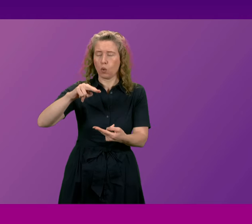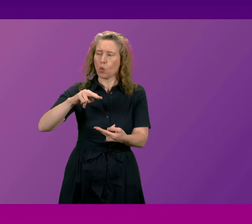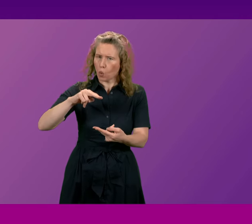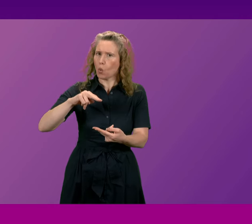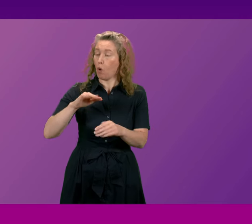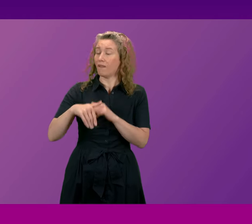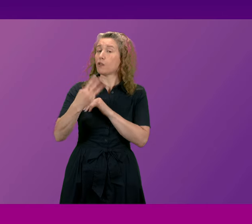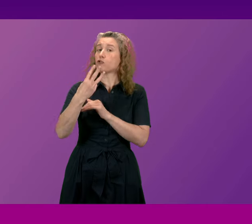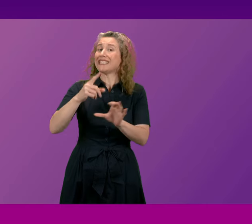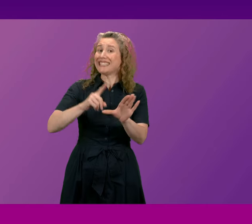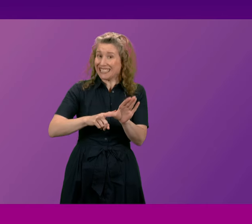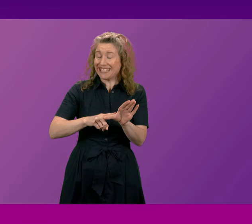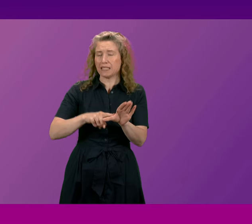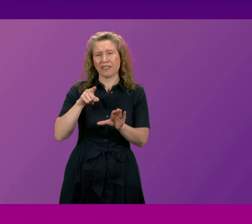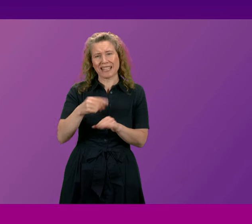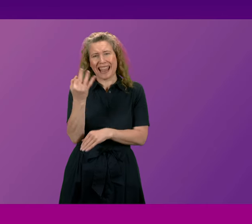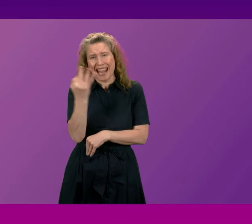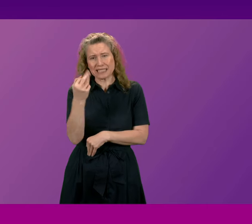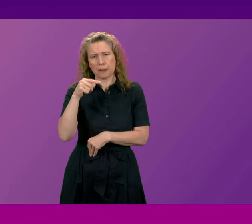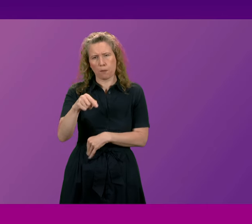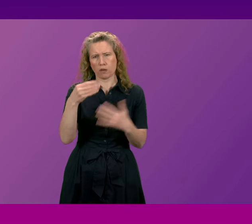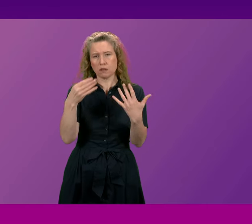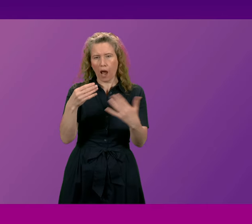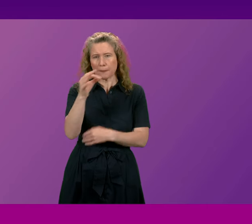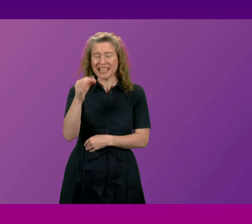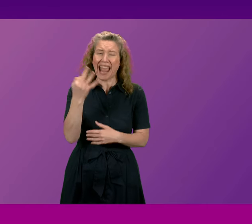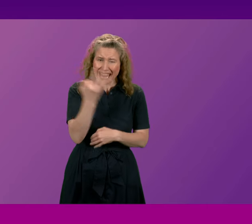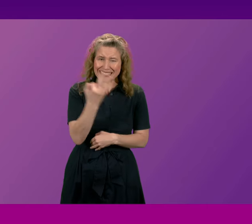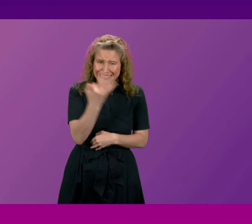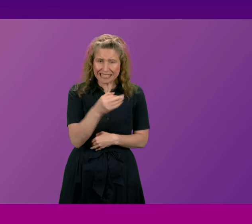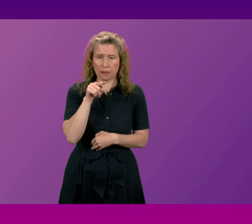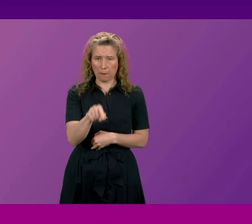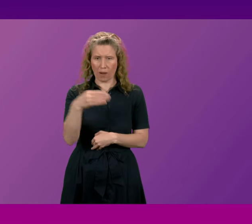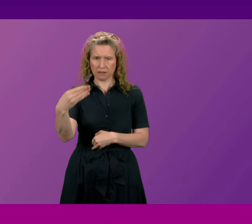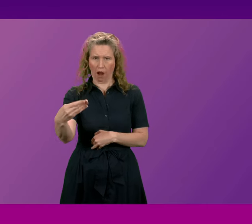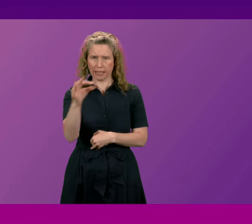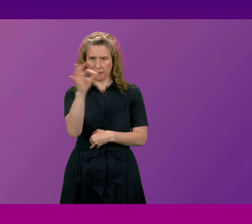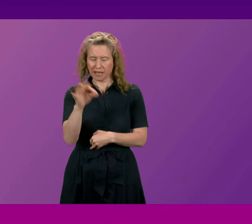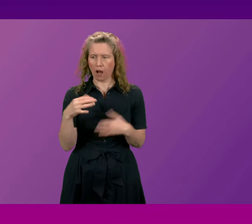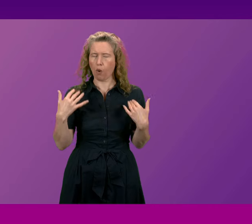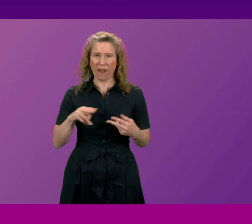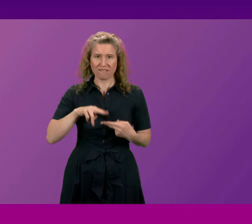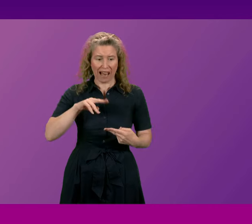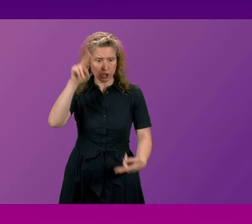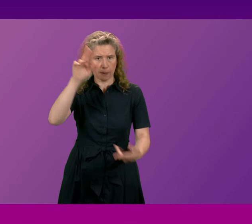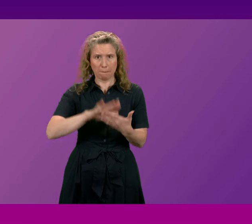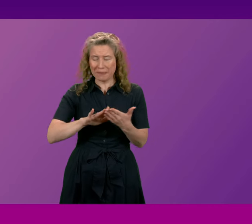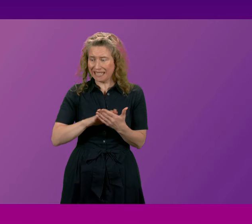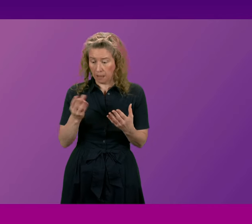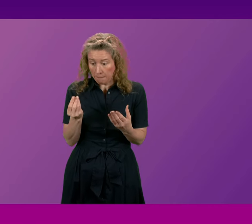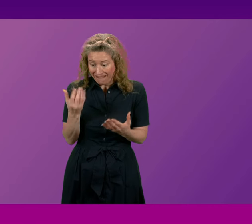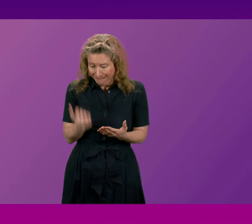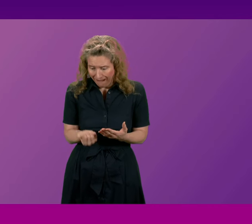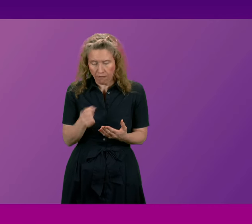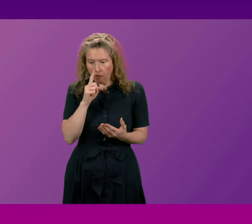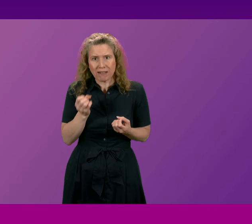the last three years has been 18.9%. 18.9%. That has undermined the value of money that we